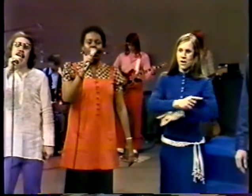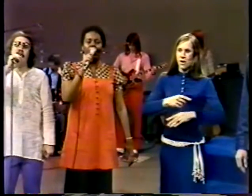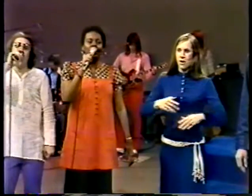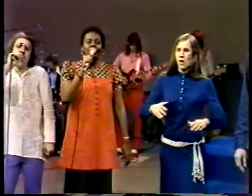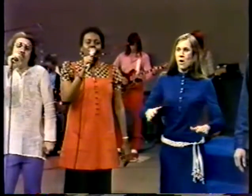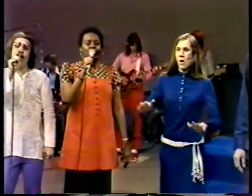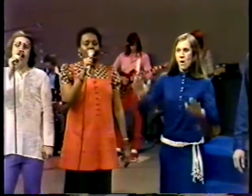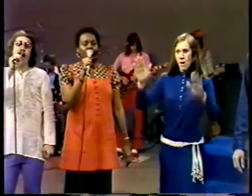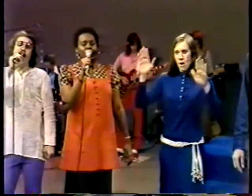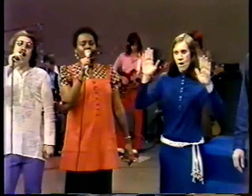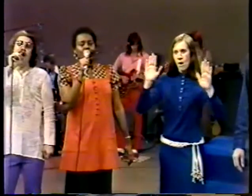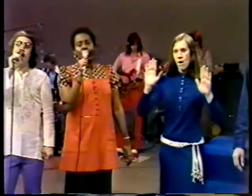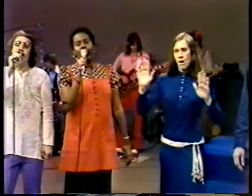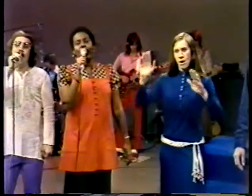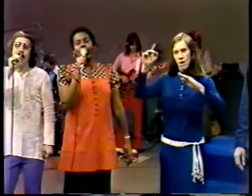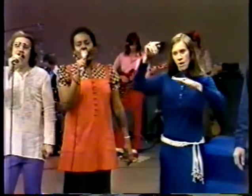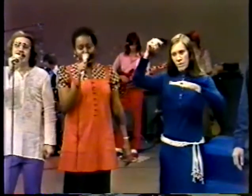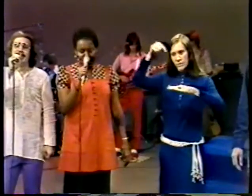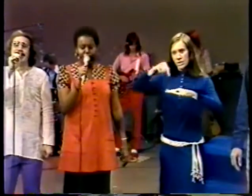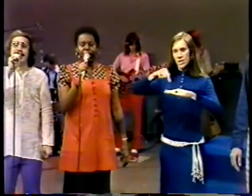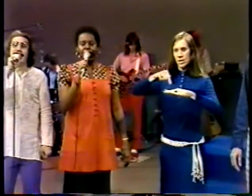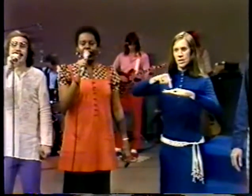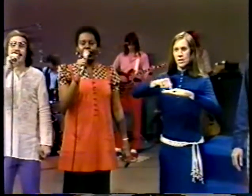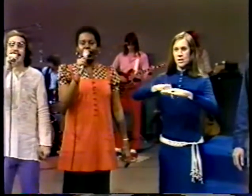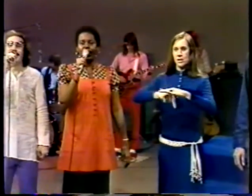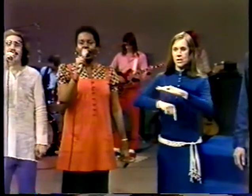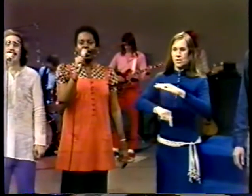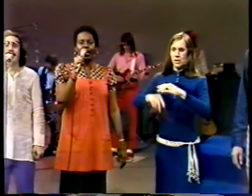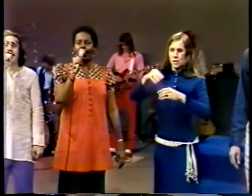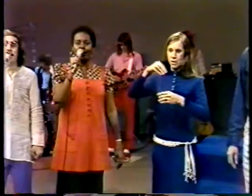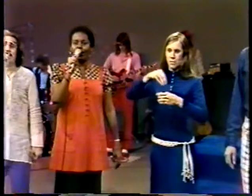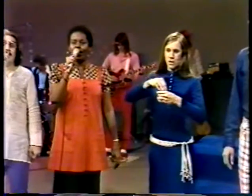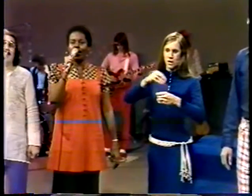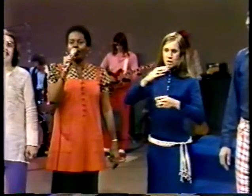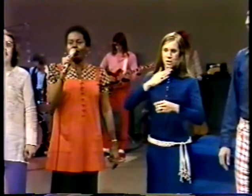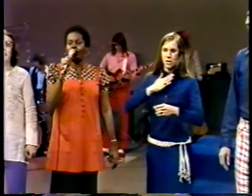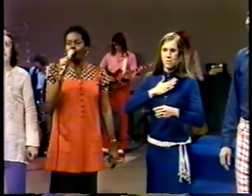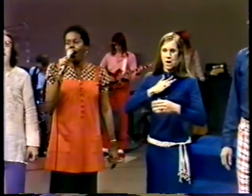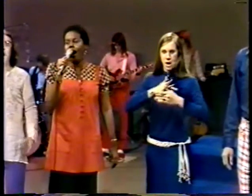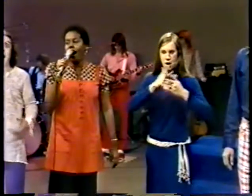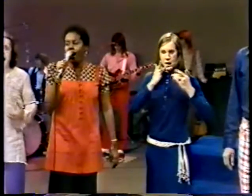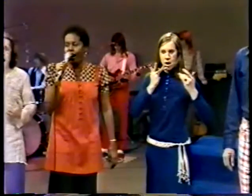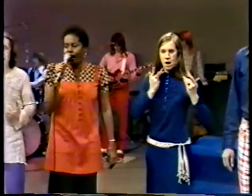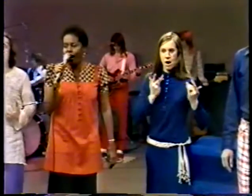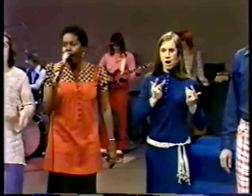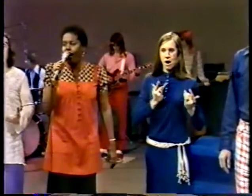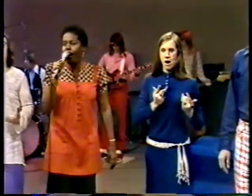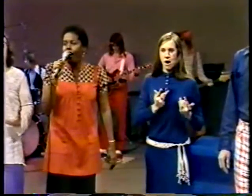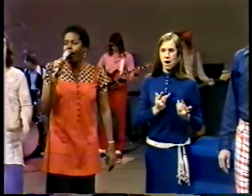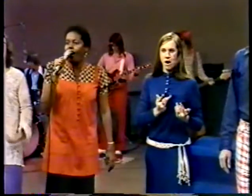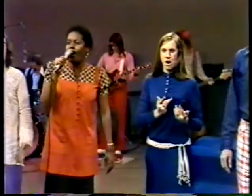Oh, deep in my heart